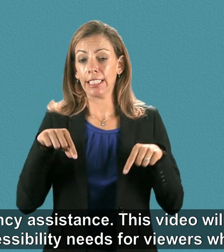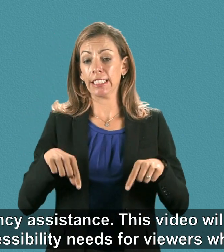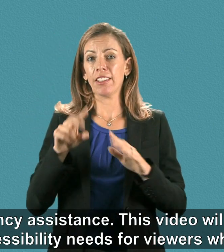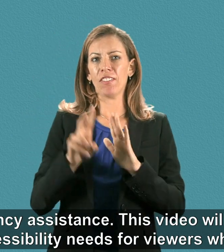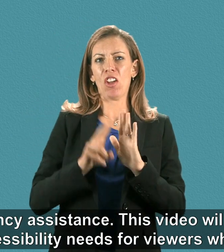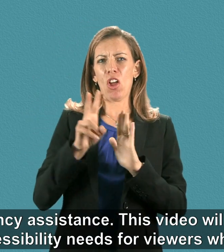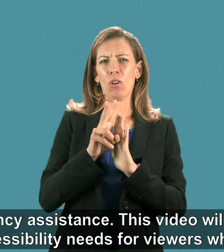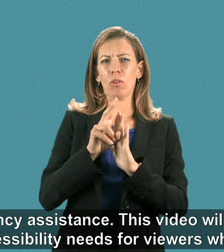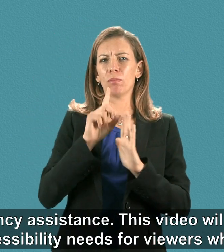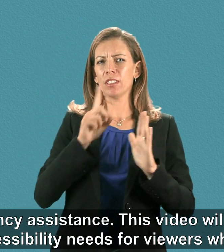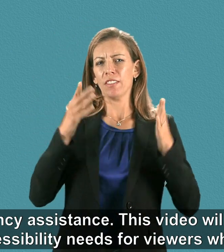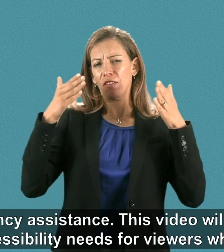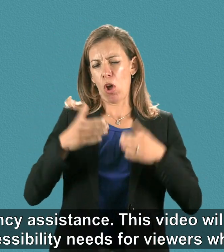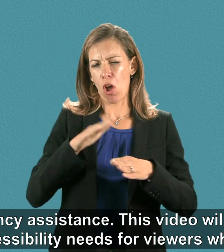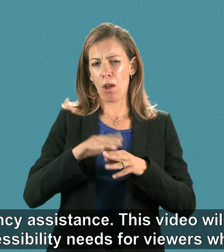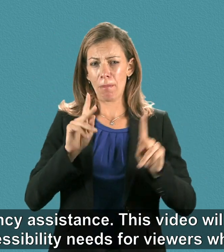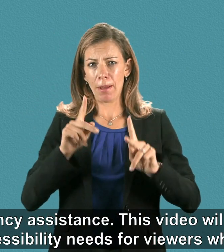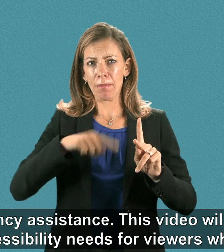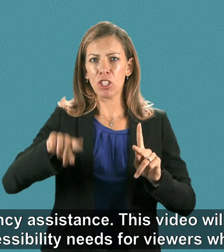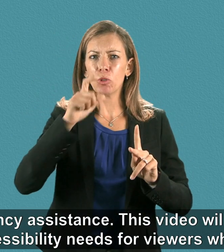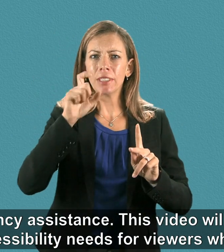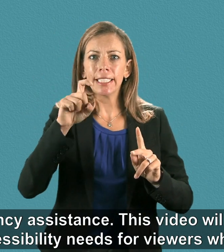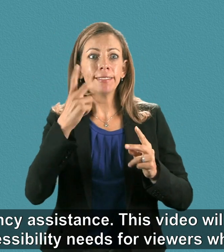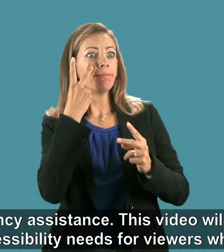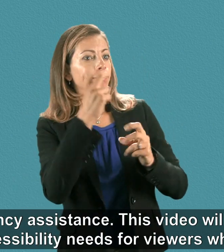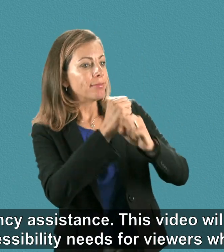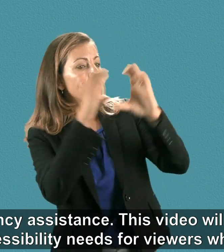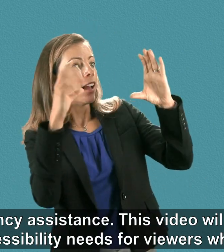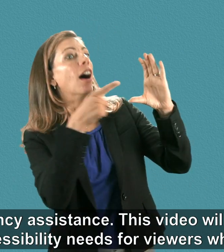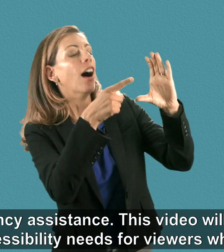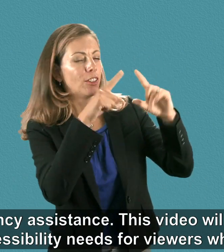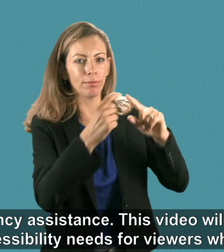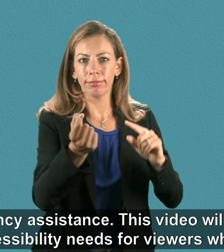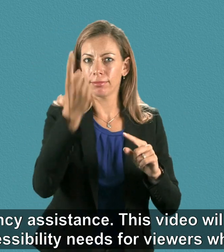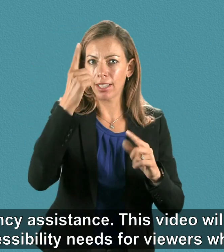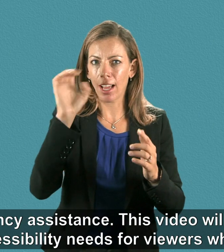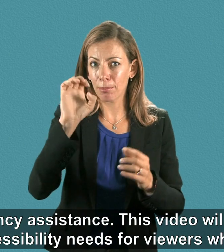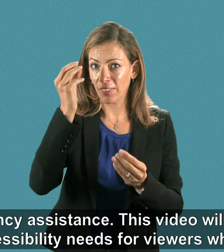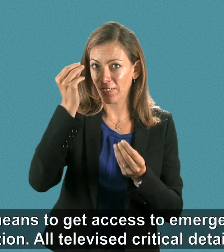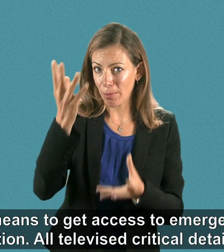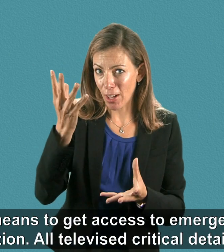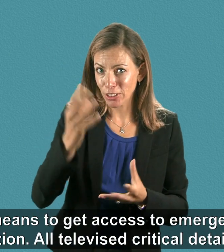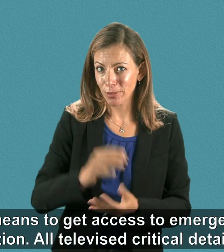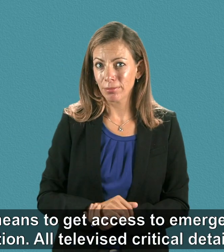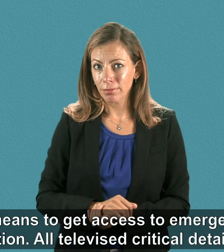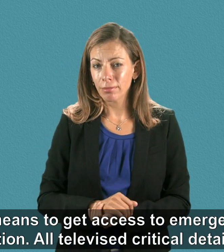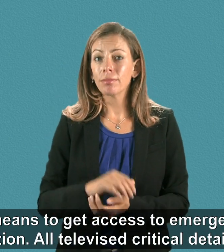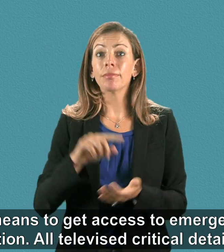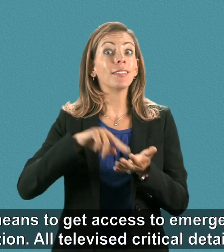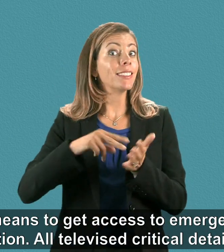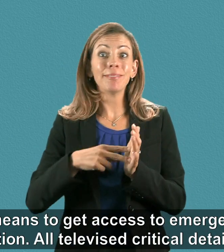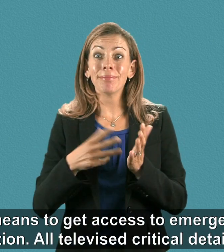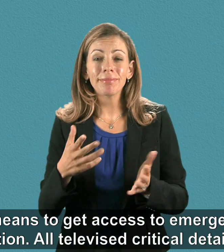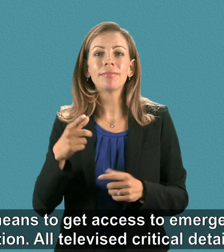This video will focus on the accessibility needs for viewers who rely on visual means to get access to emergency